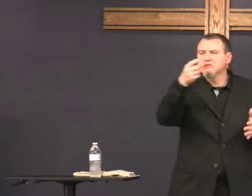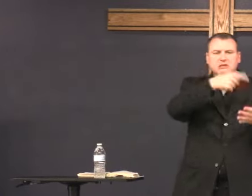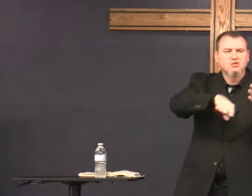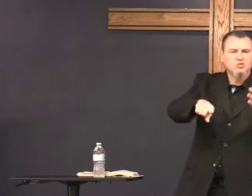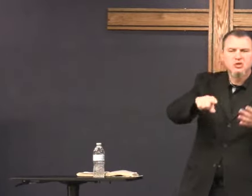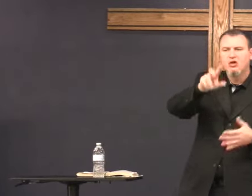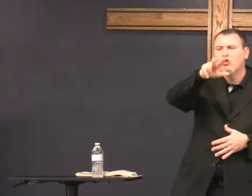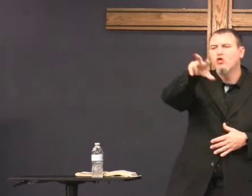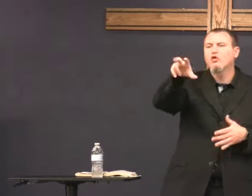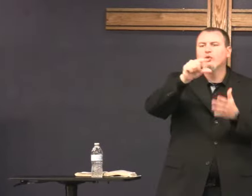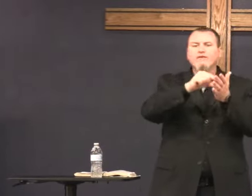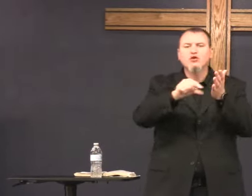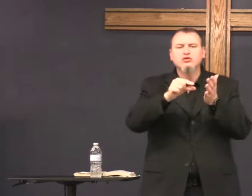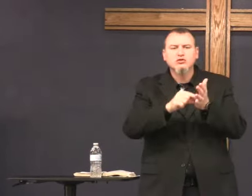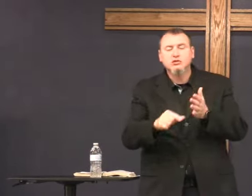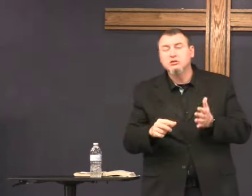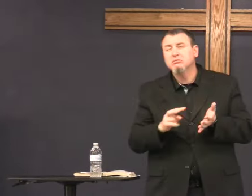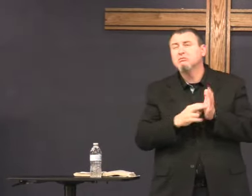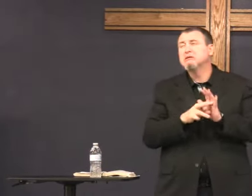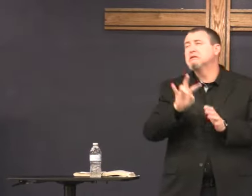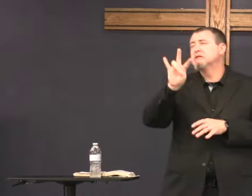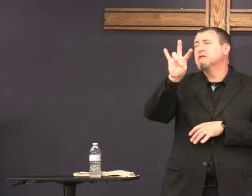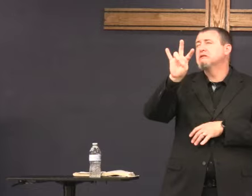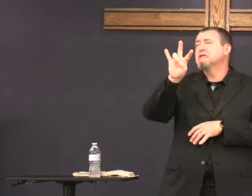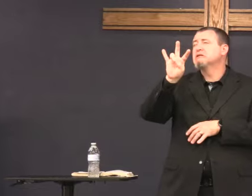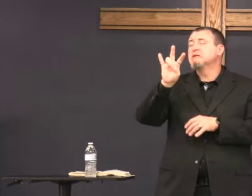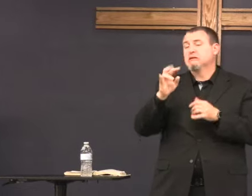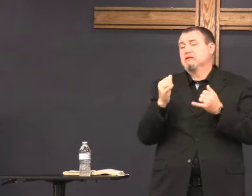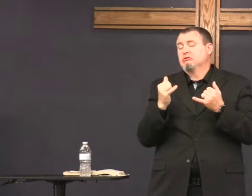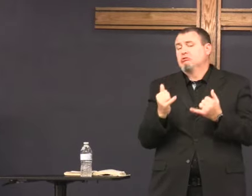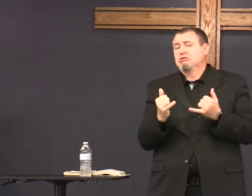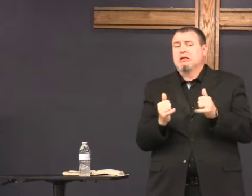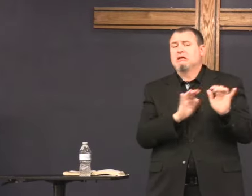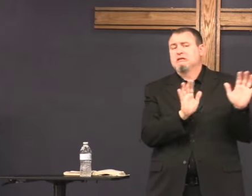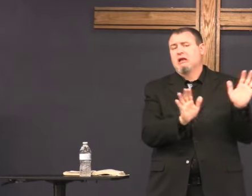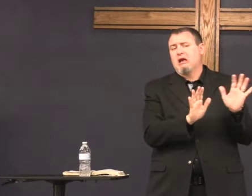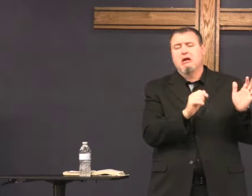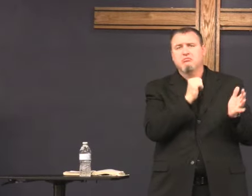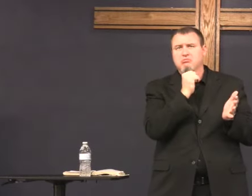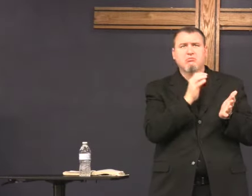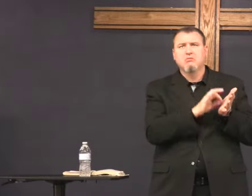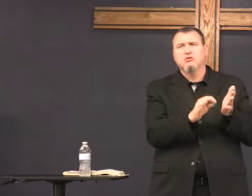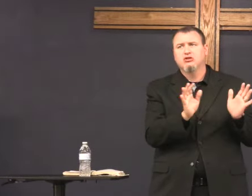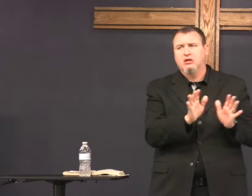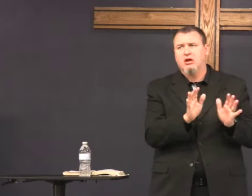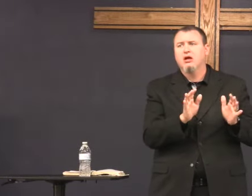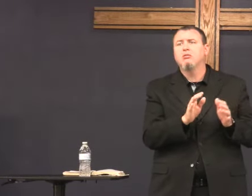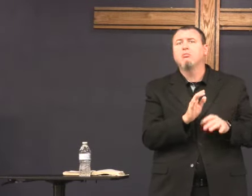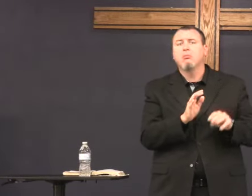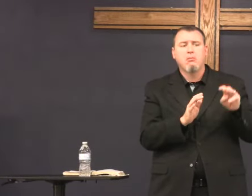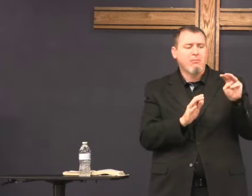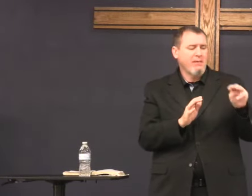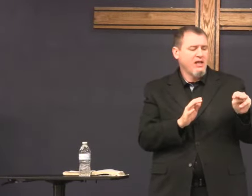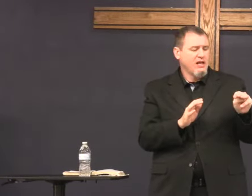Chapter 16, for next week, 33 verses, that means, you know, I'm not in front of new day, but